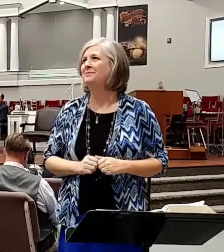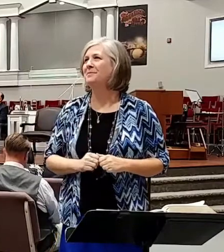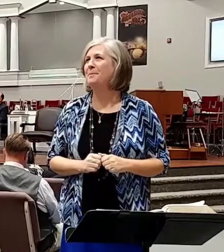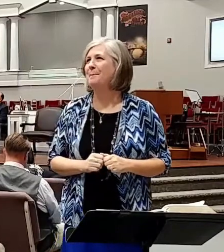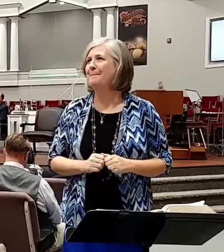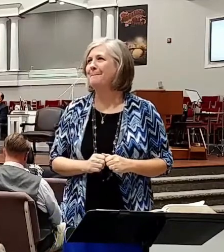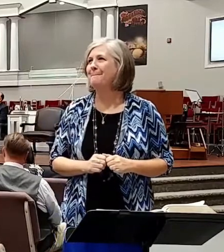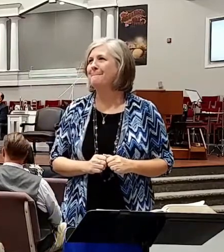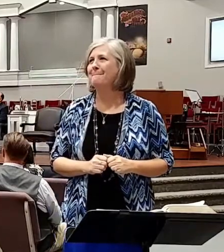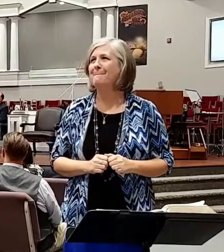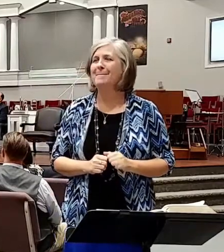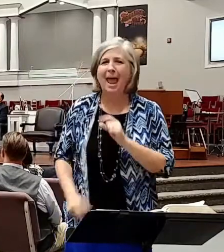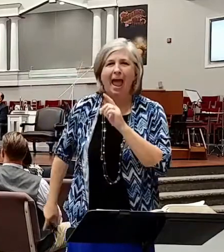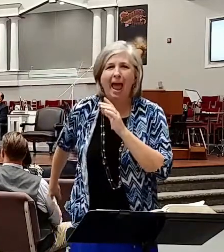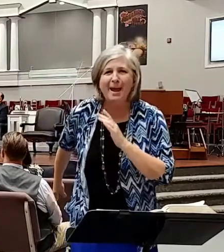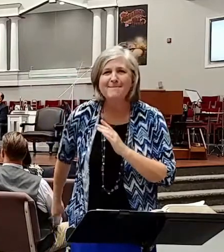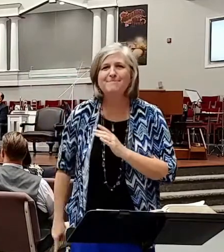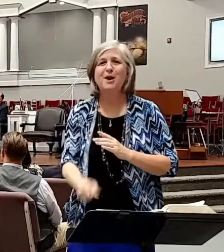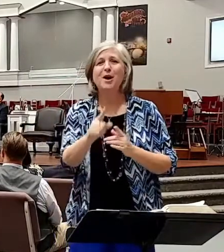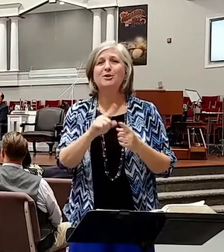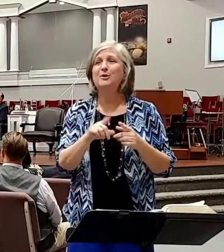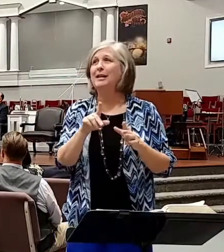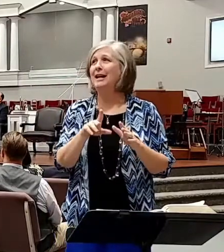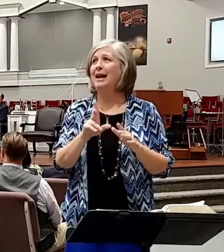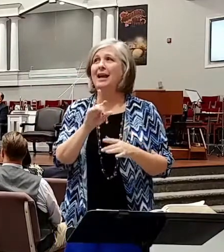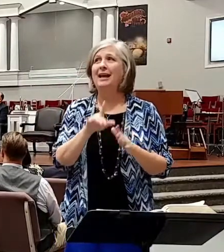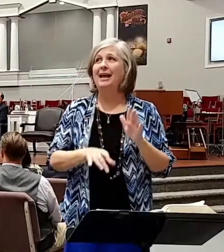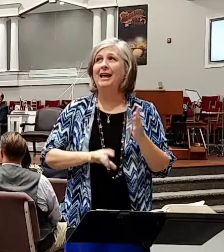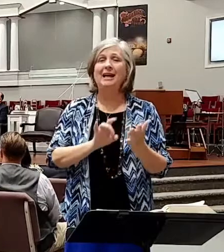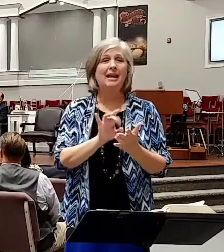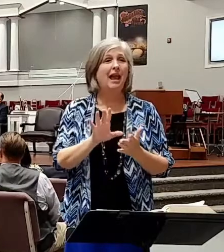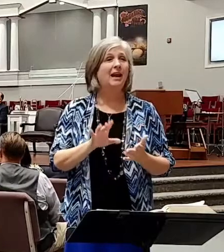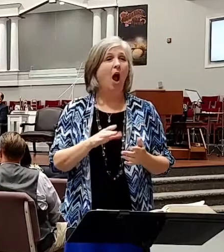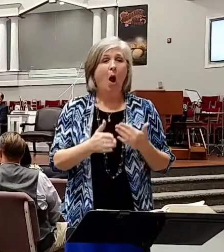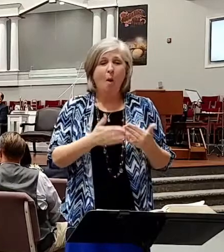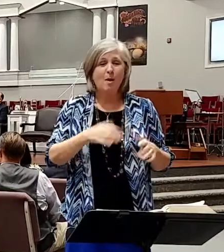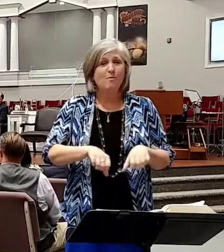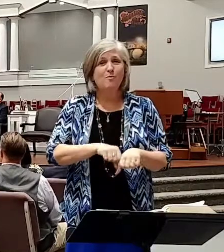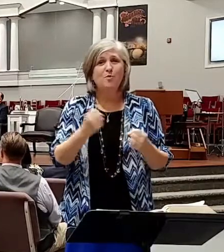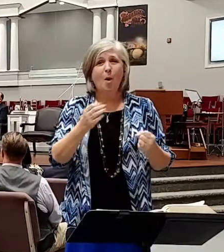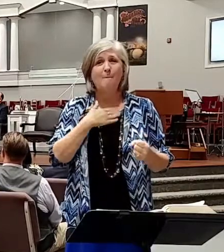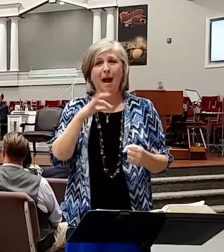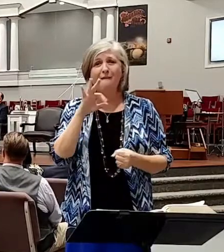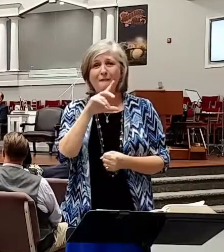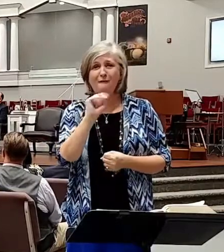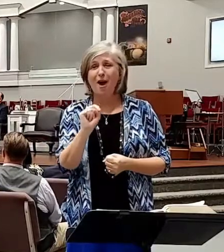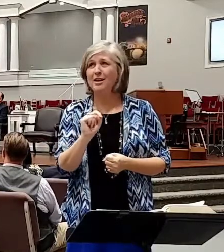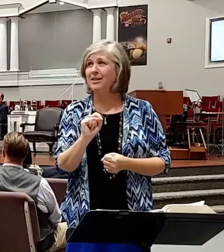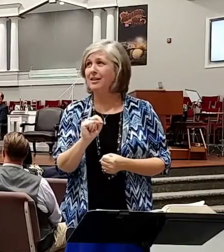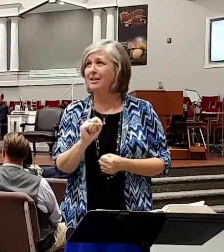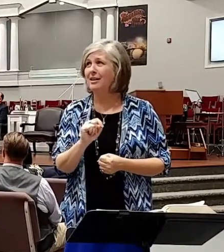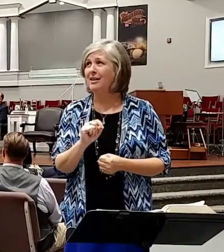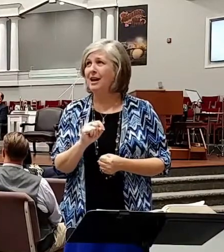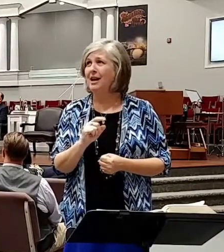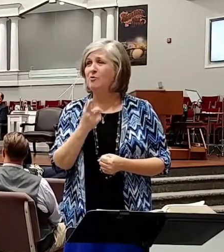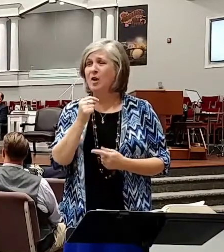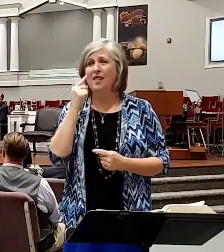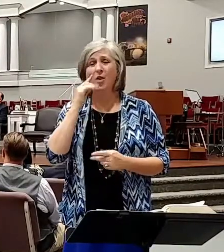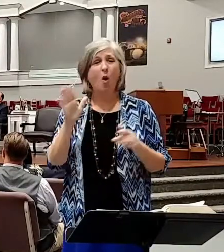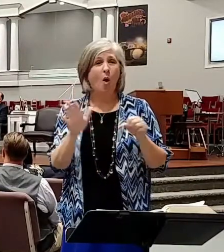And I swung my foot to kick. I'm telling you what's true. It like to broke my foot. I said, I'm trying to think the whole time I'm in the motion of